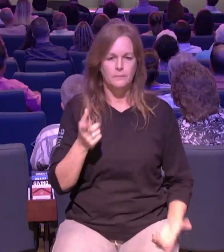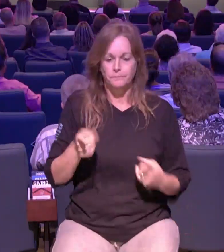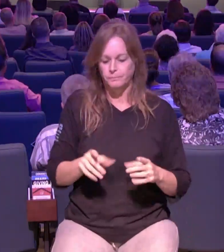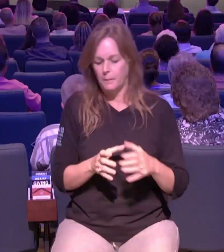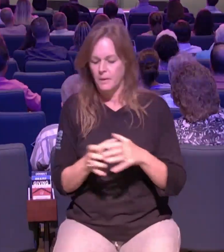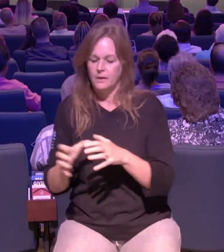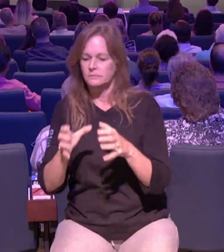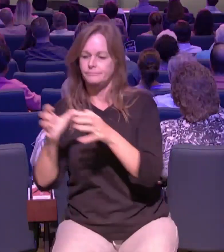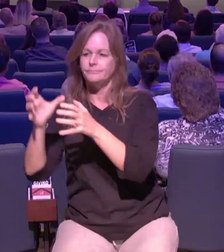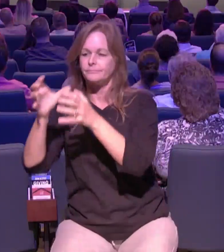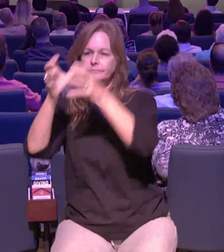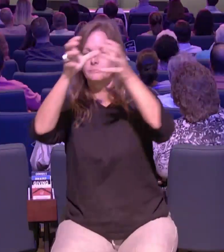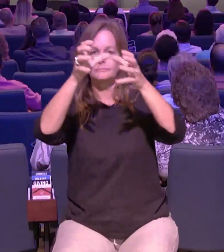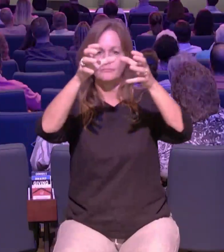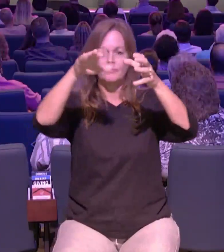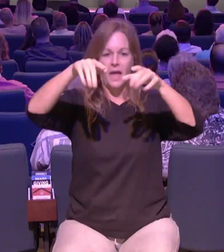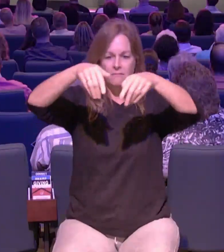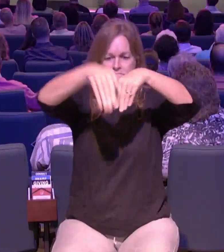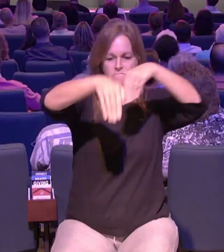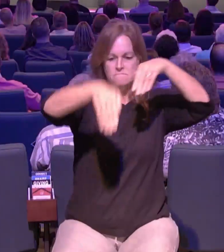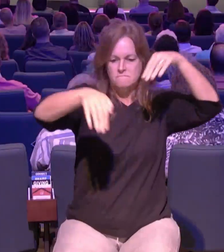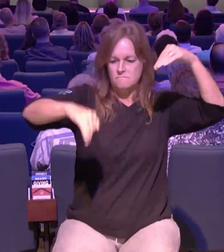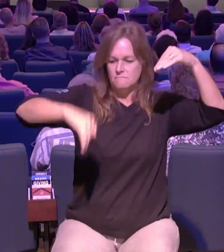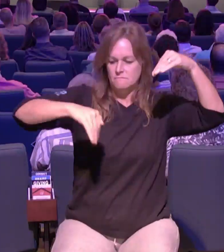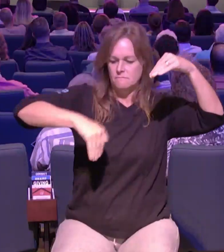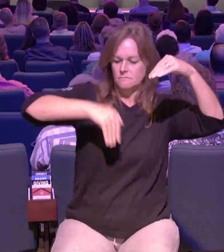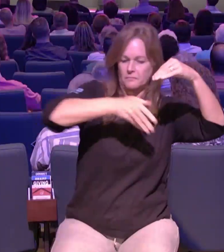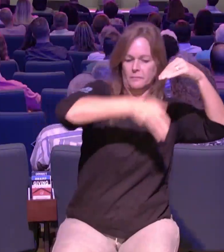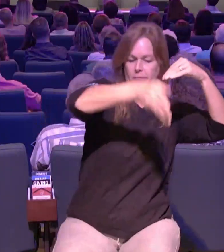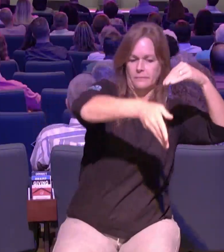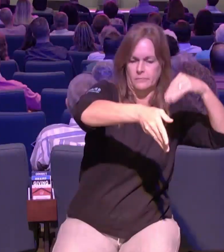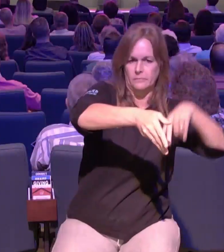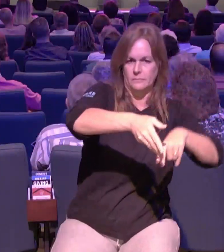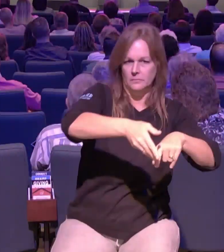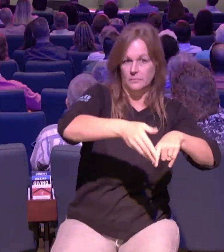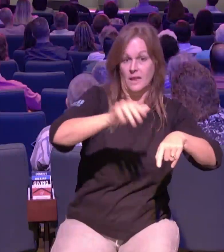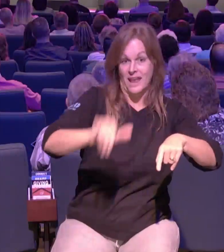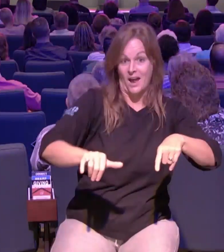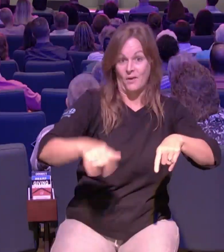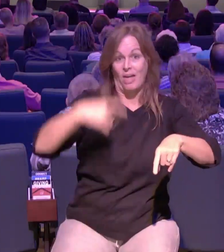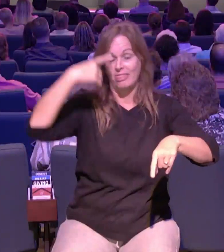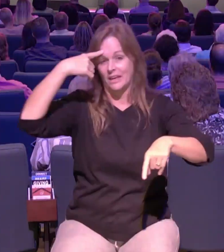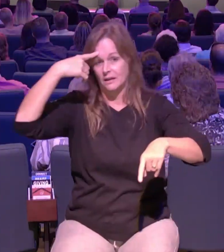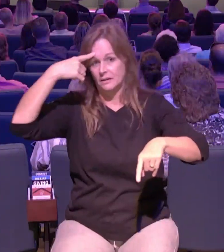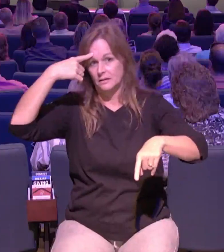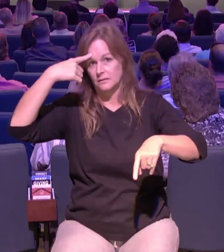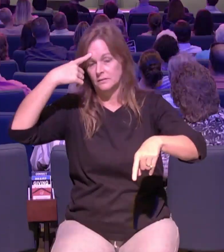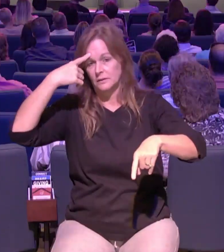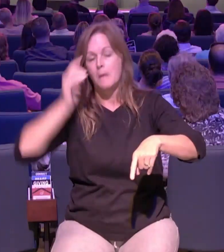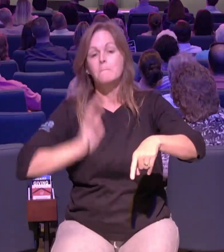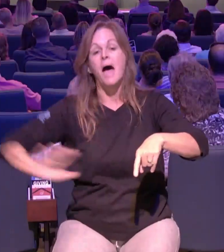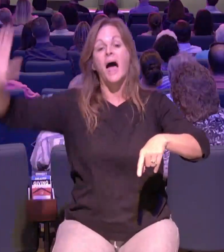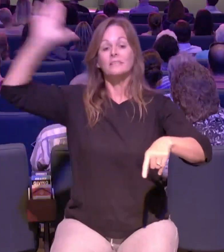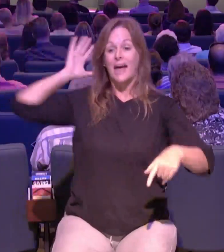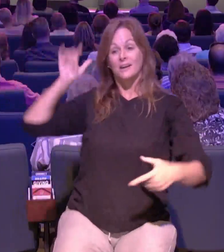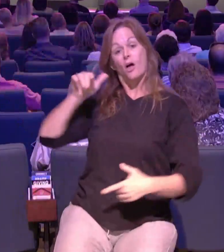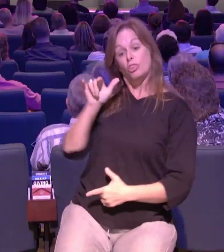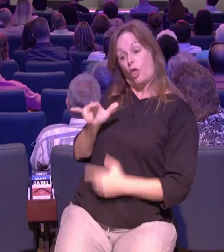were made out of a mixture of mud and manure yeah so when they were digging through the roof they were